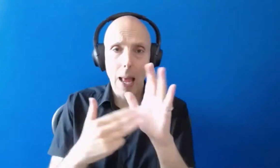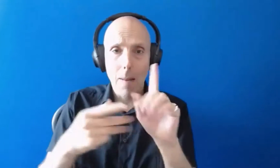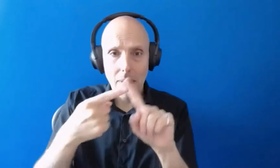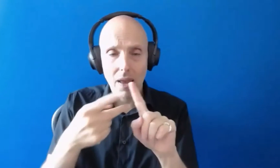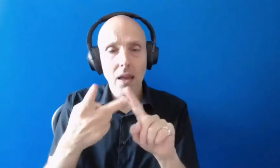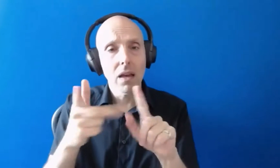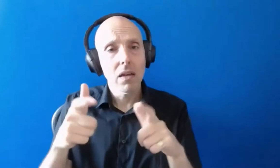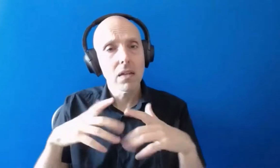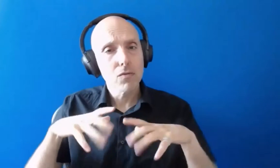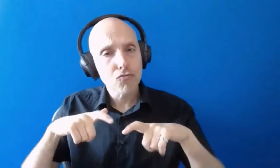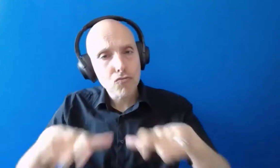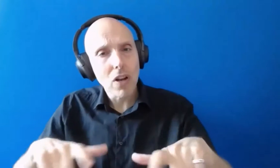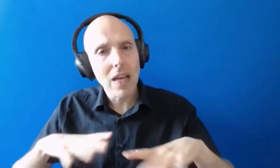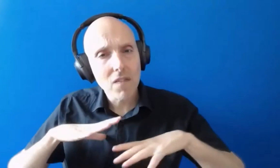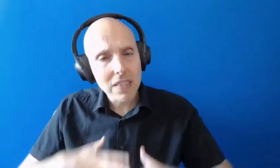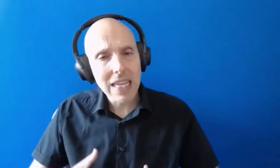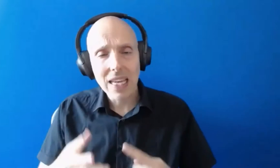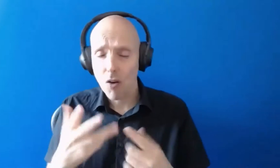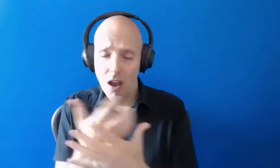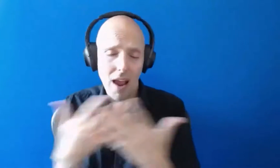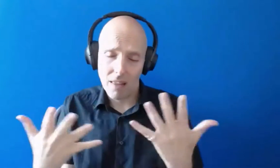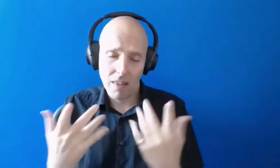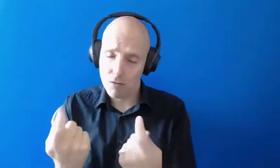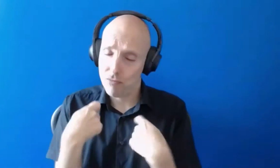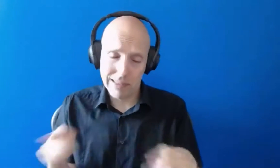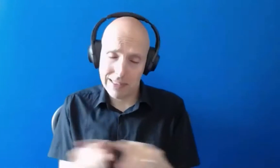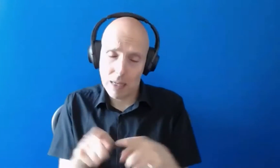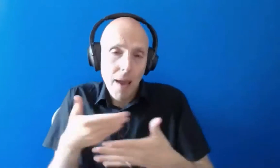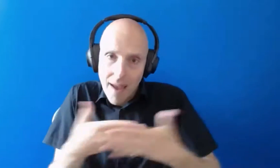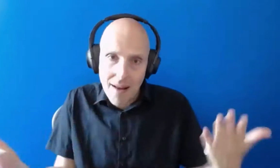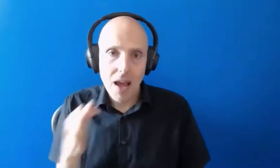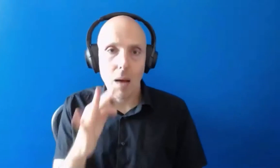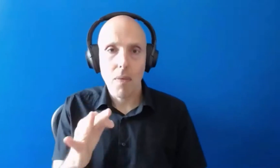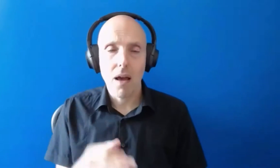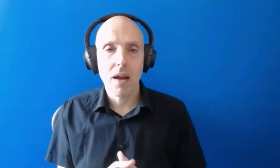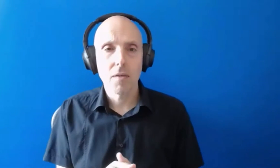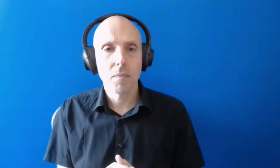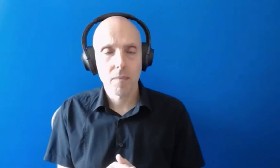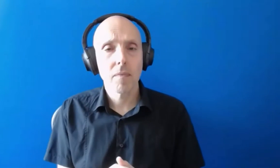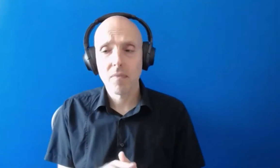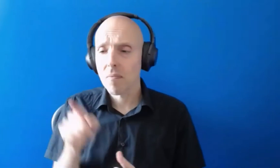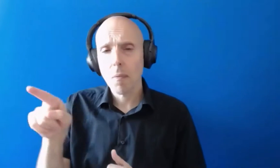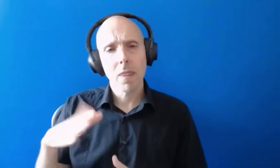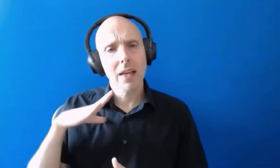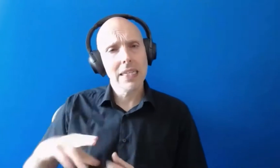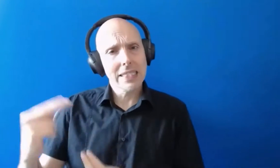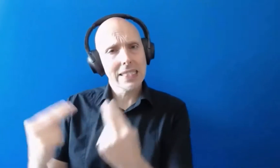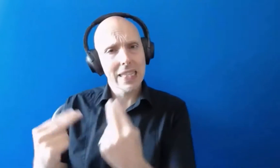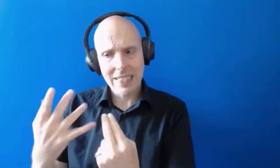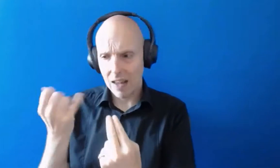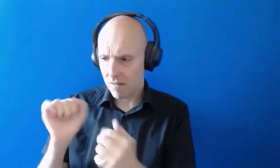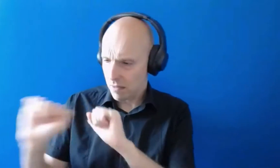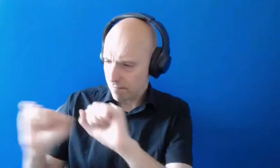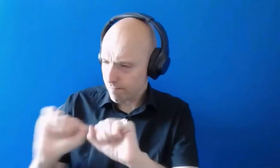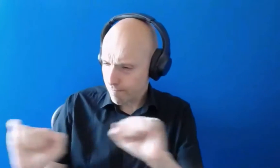unseen disability would be exactly the same as anybody else and the needs assessors are experienced in all these different conditions so